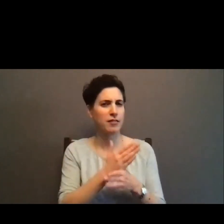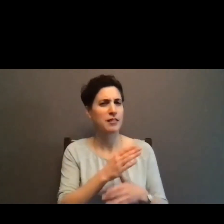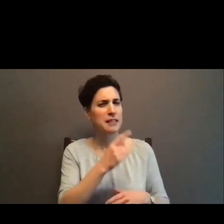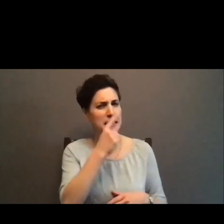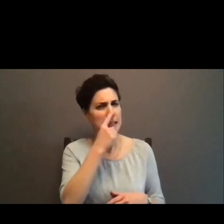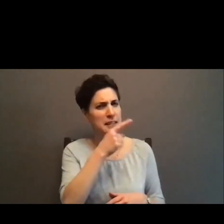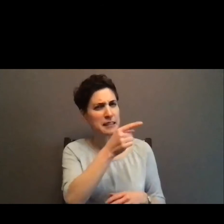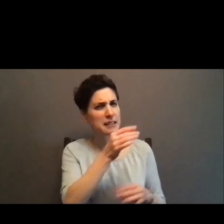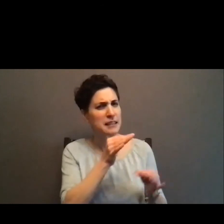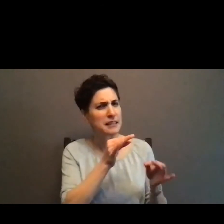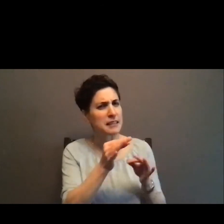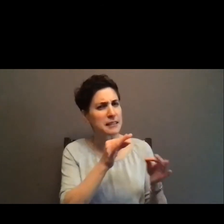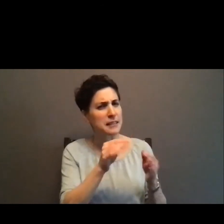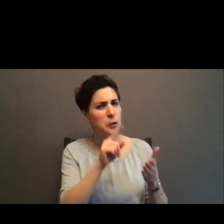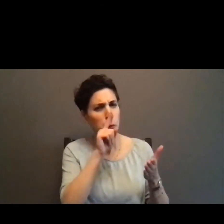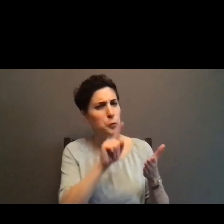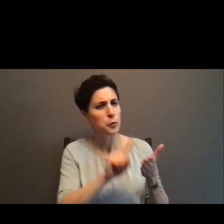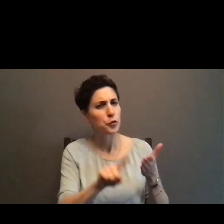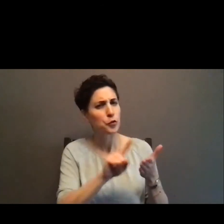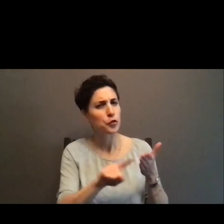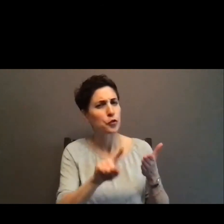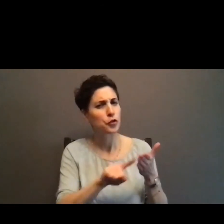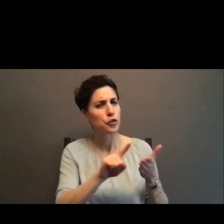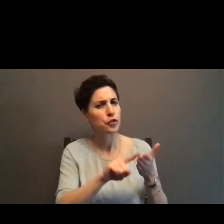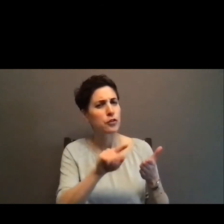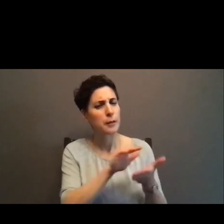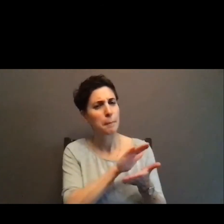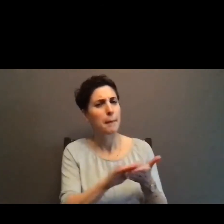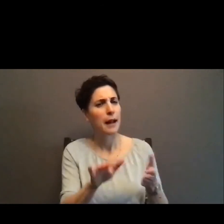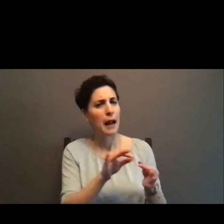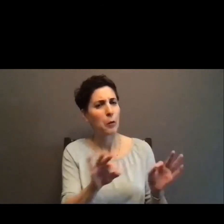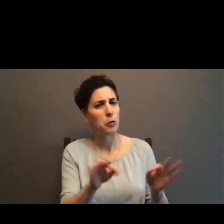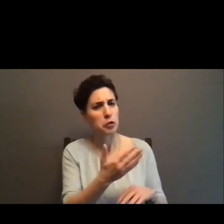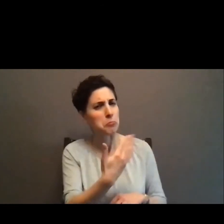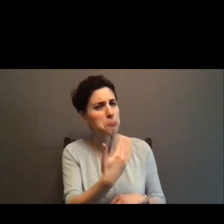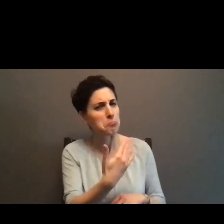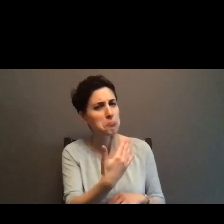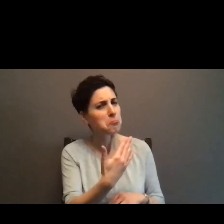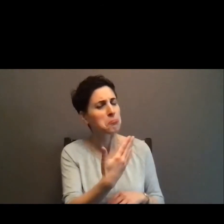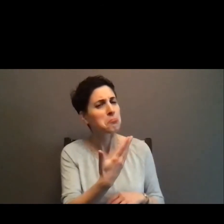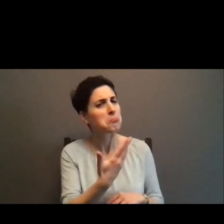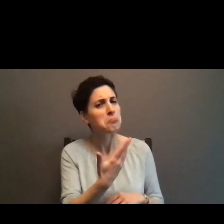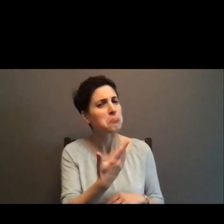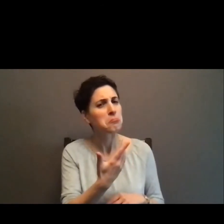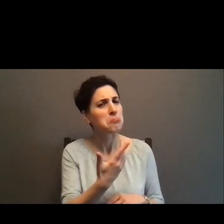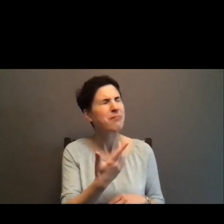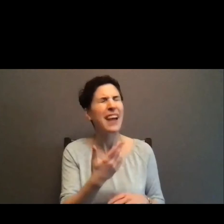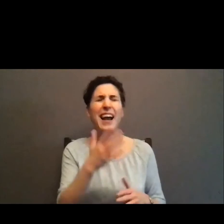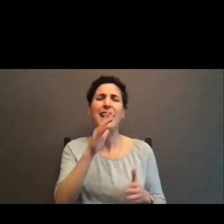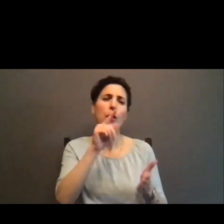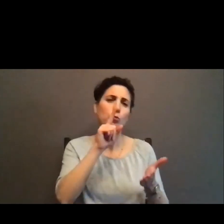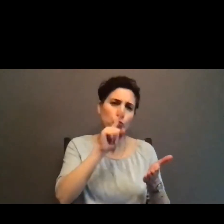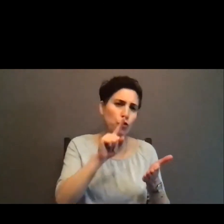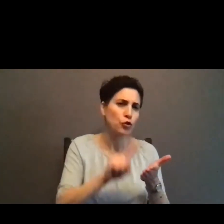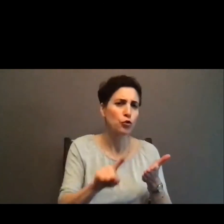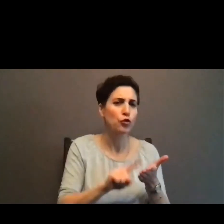more about the research you were doing with plain language, uh, and what's the word, not research, but, uh,